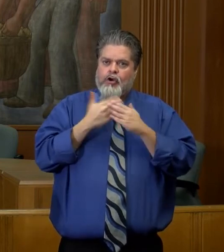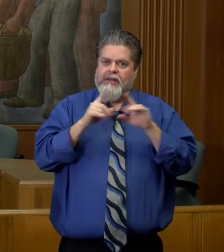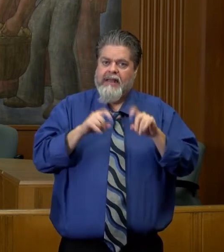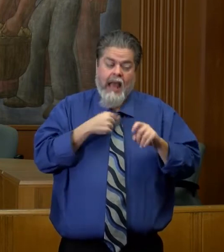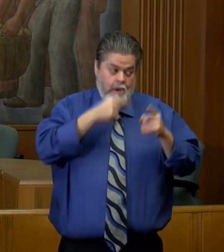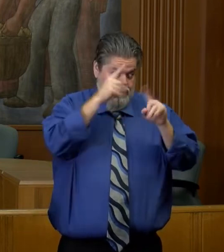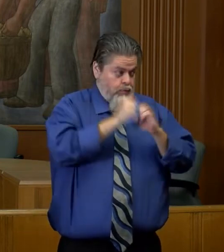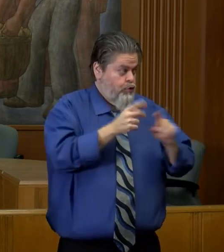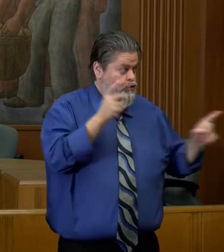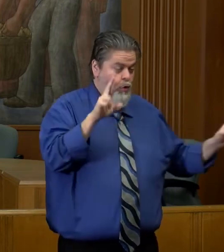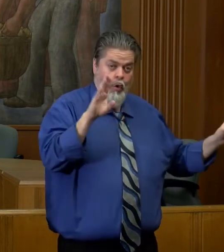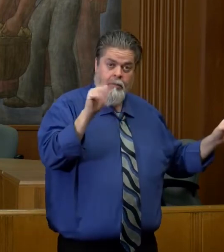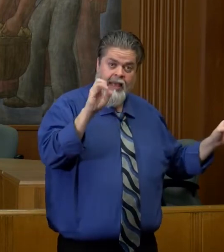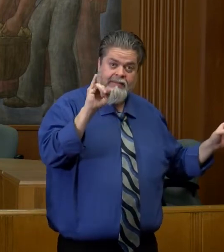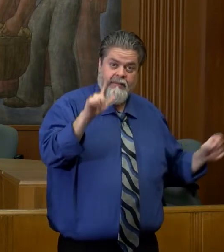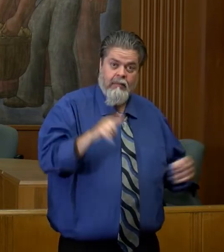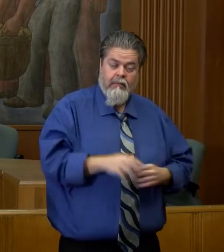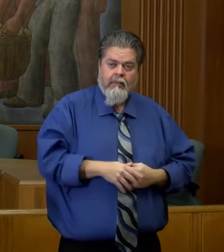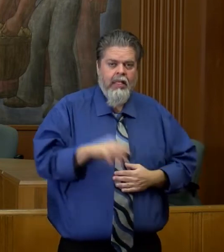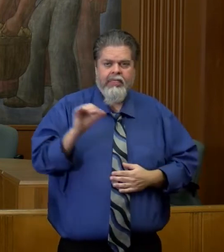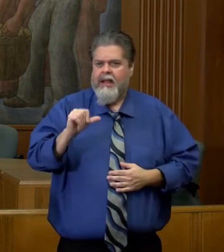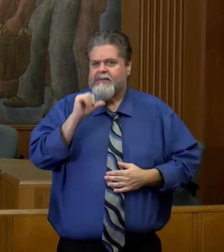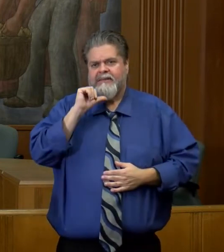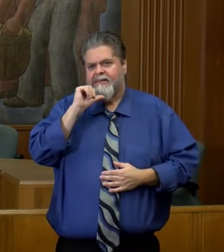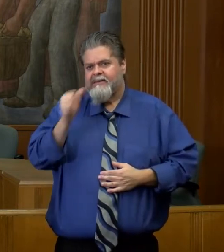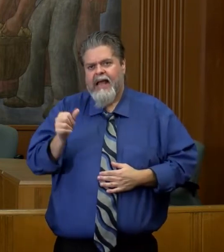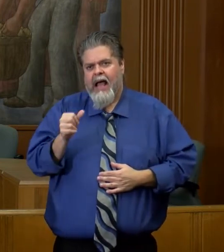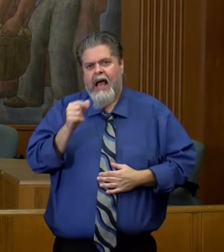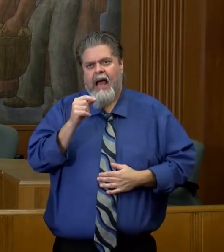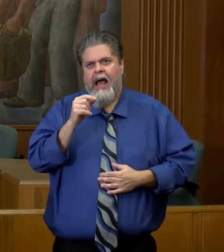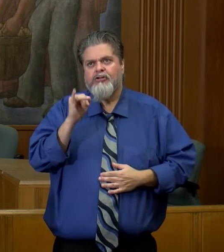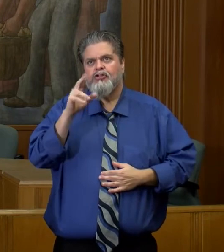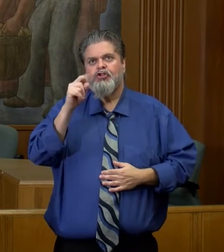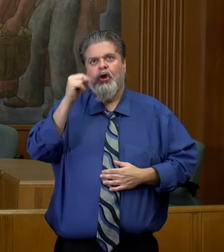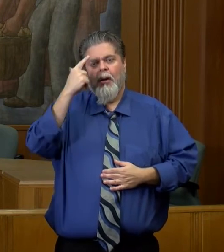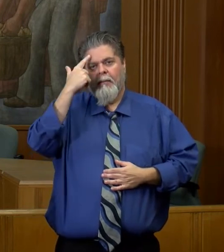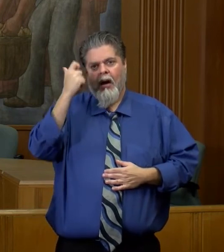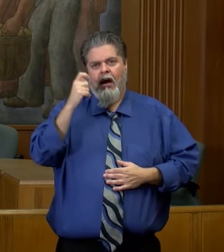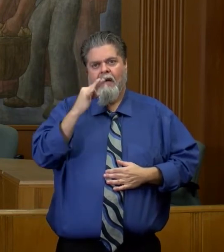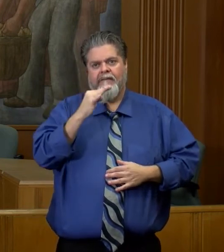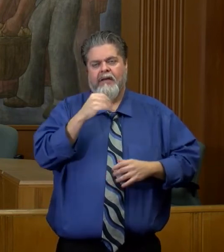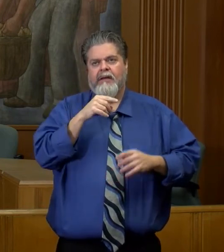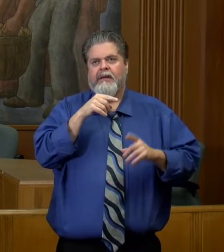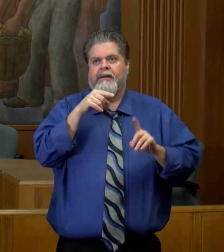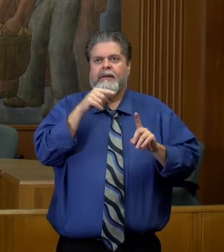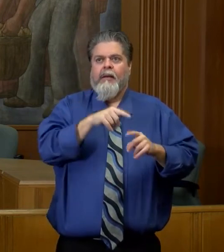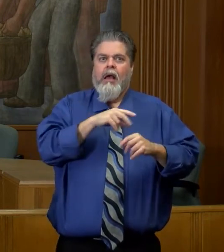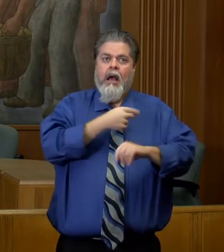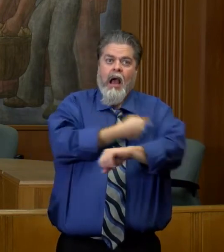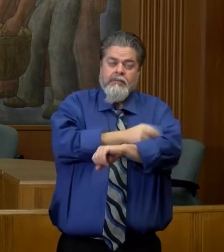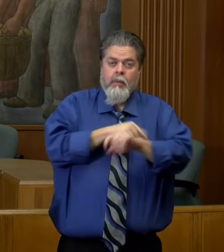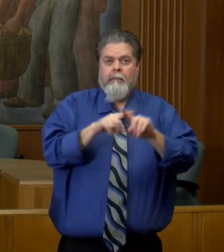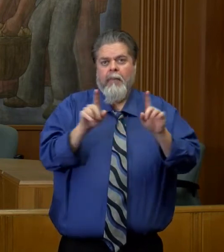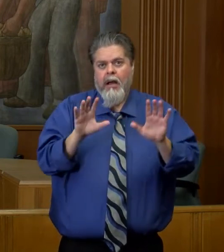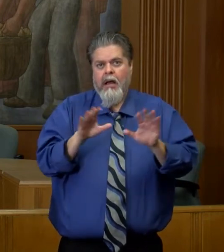agree with Dr. Basil that doesn't necessarily have much to do in regard to hospitalizations. However,